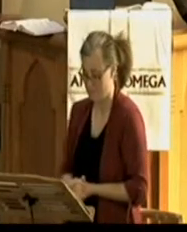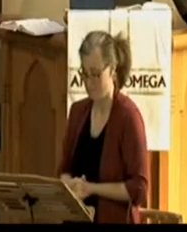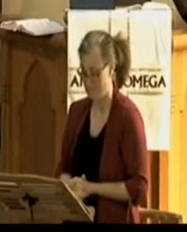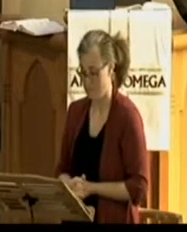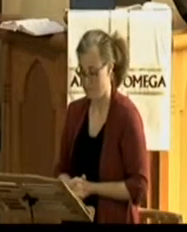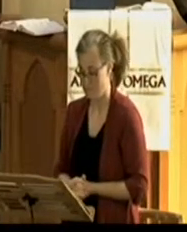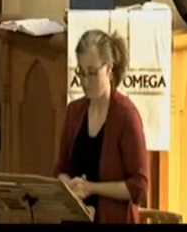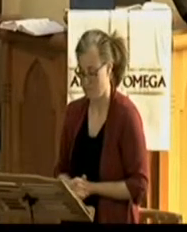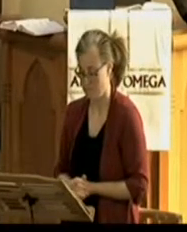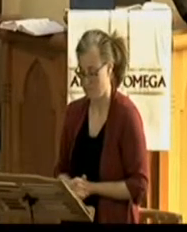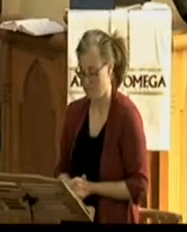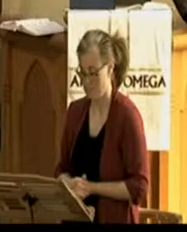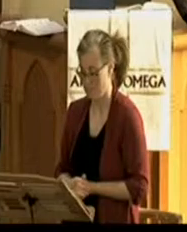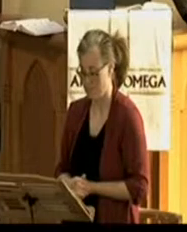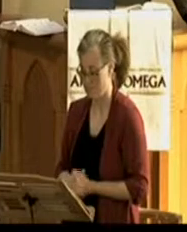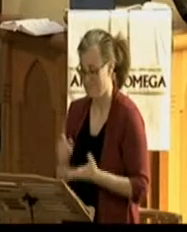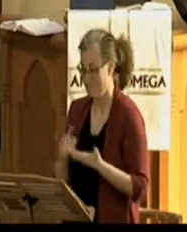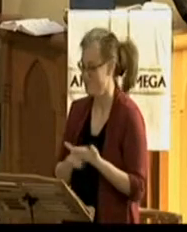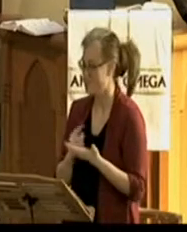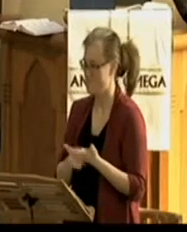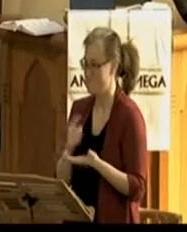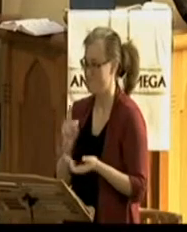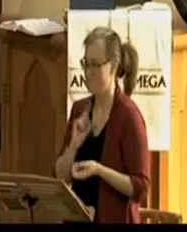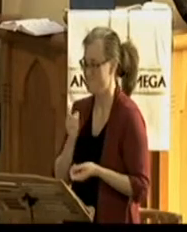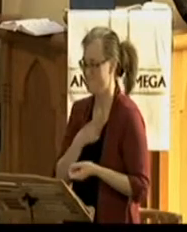Emotions will come later. Because God will work it by his word.